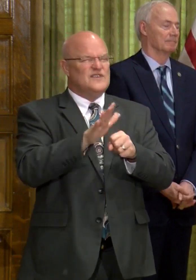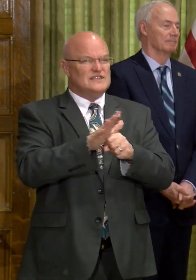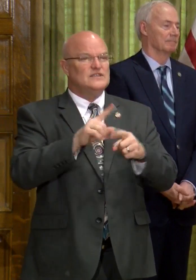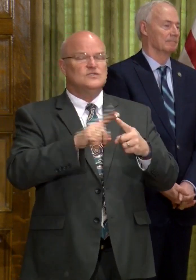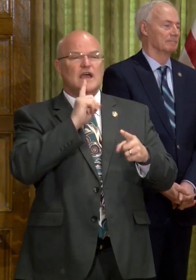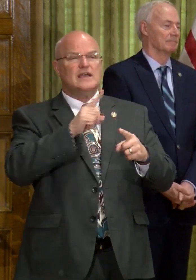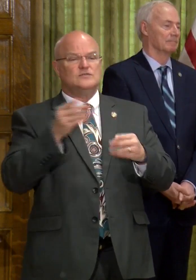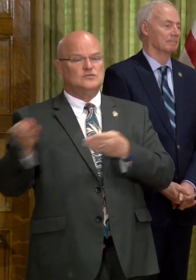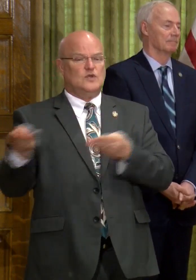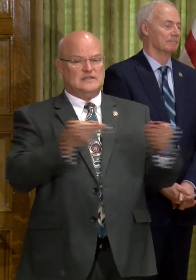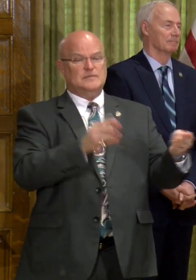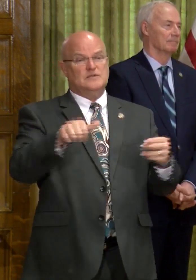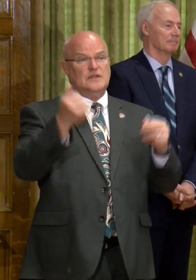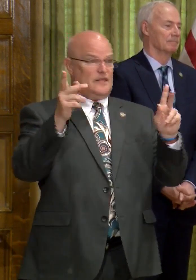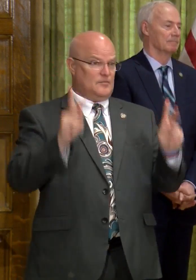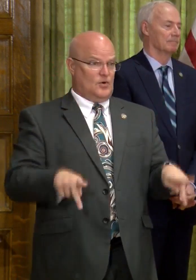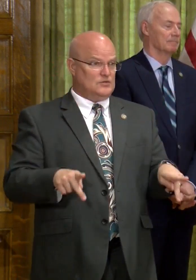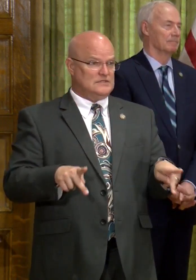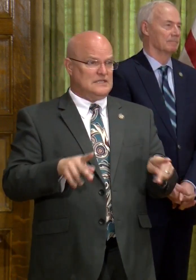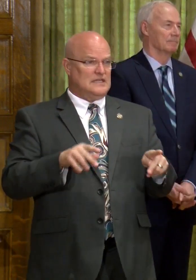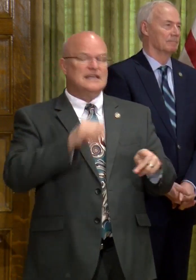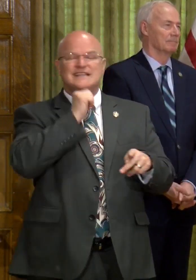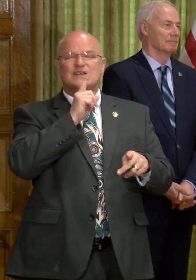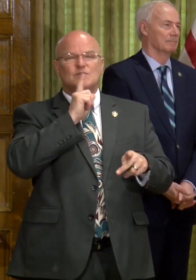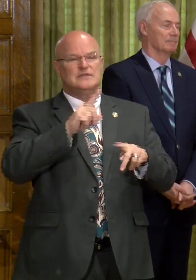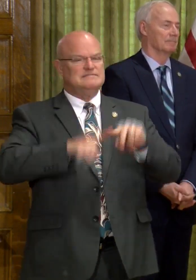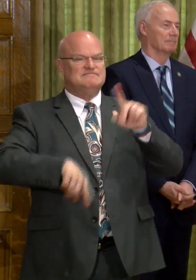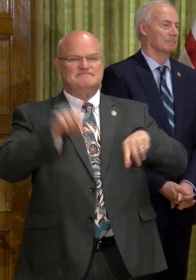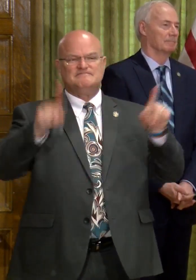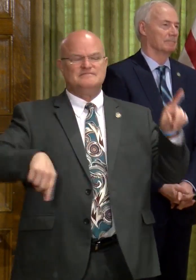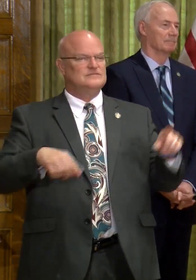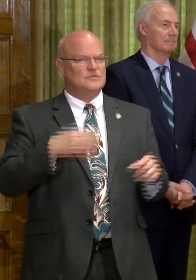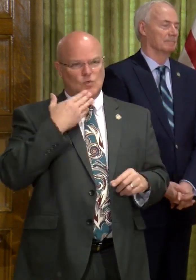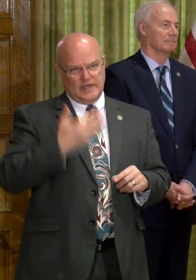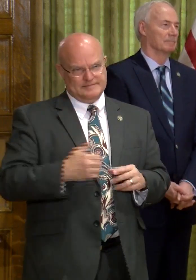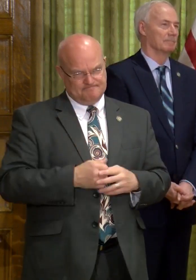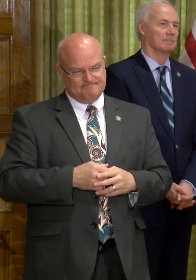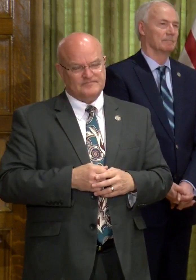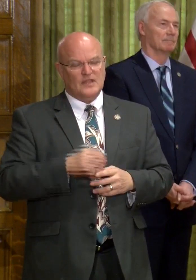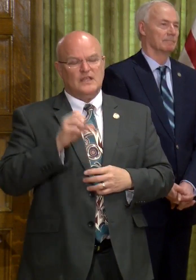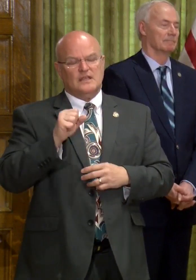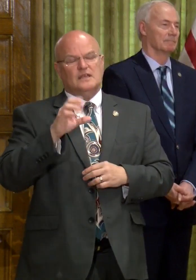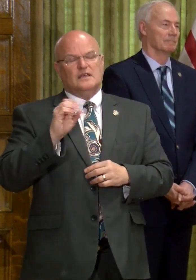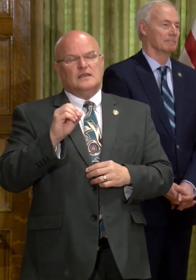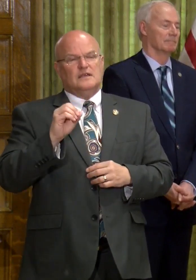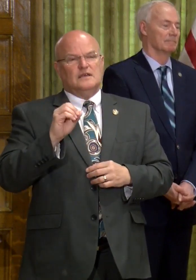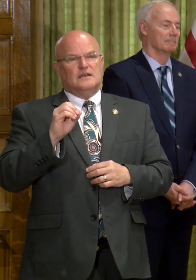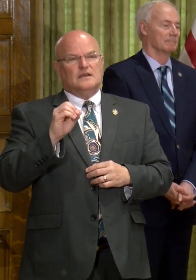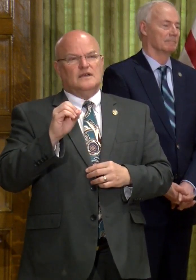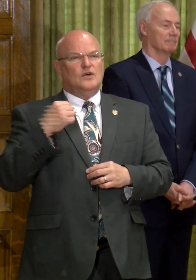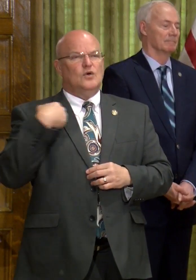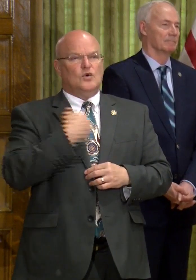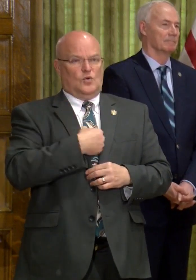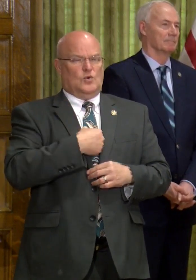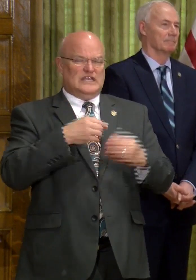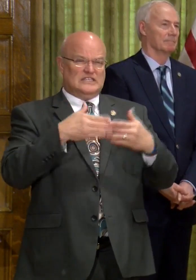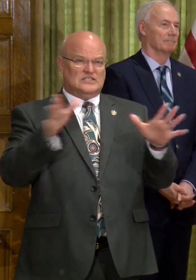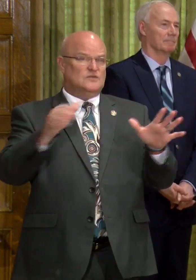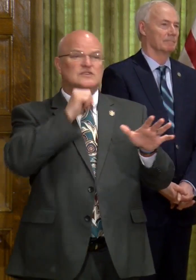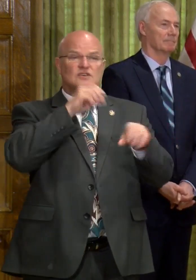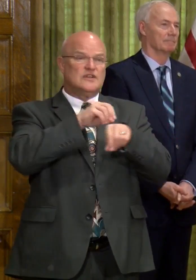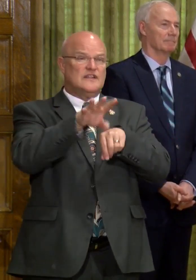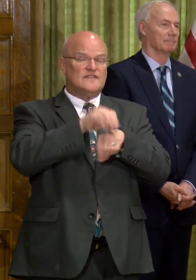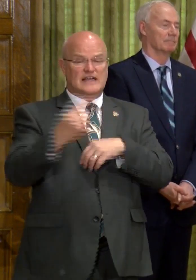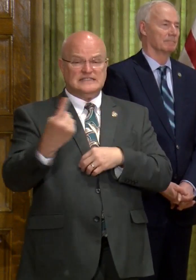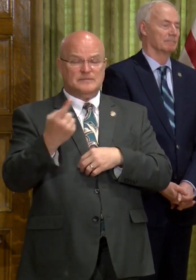actually transmit to someone is, it doesn't really distinguish very well. Uh, so, um, uh, we generally don't